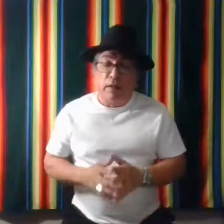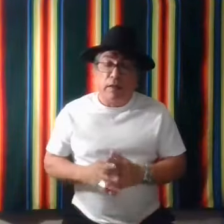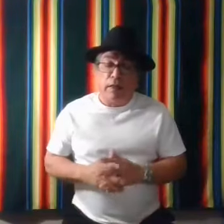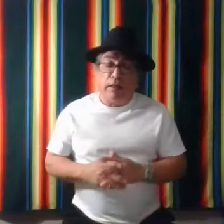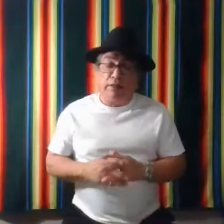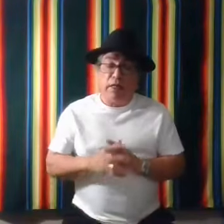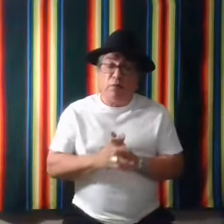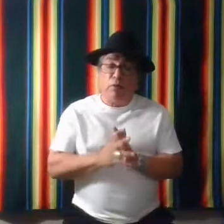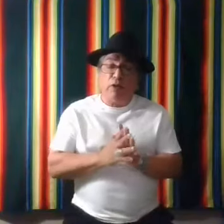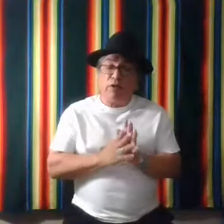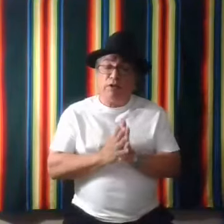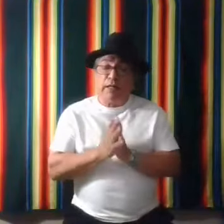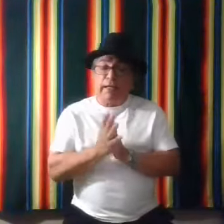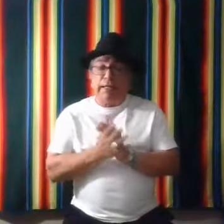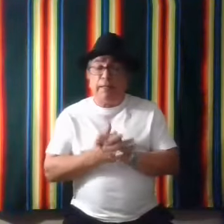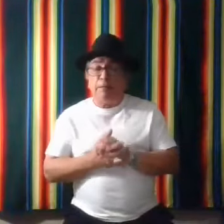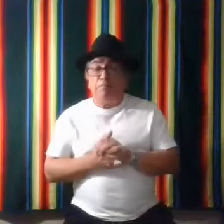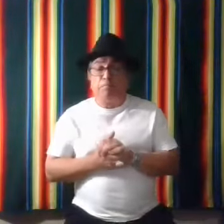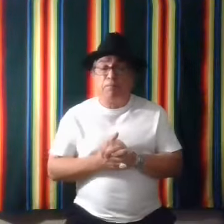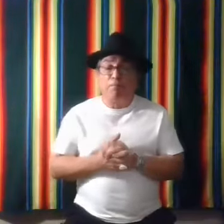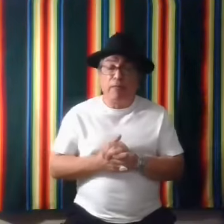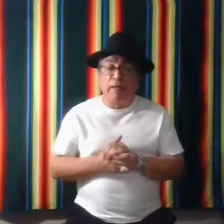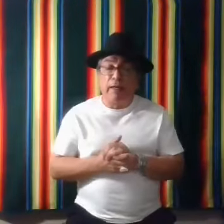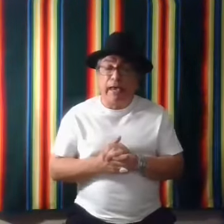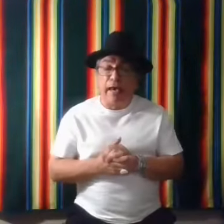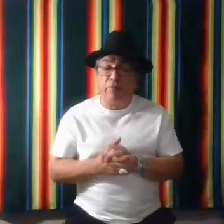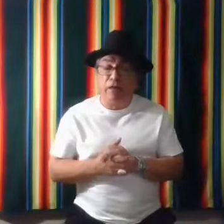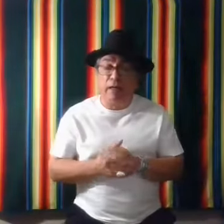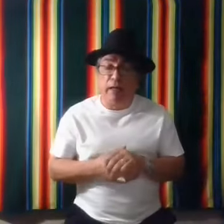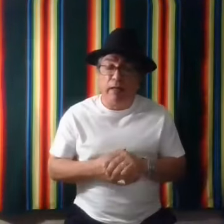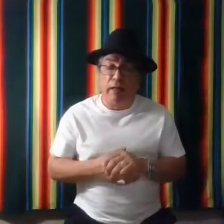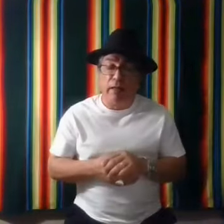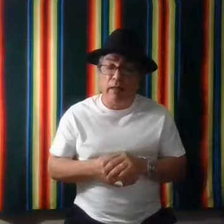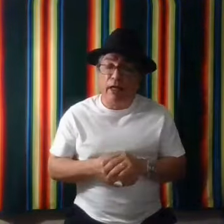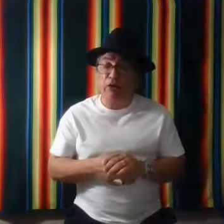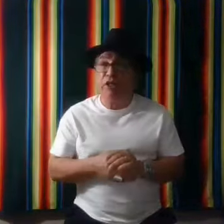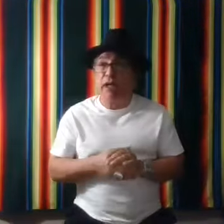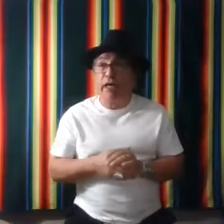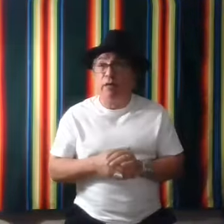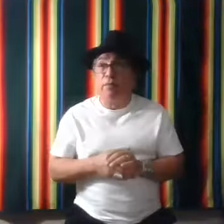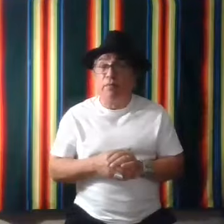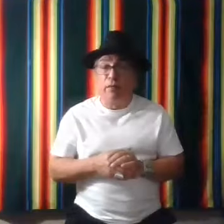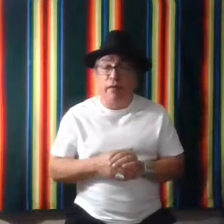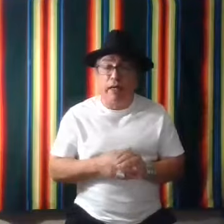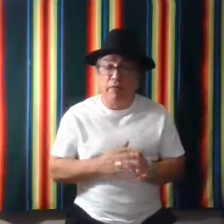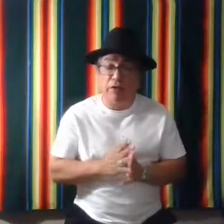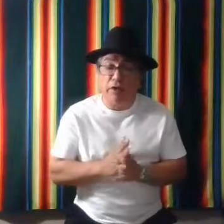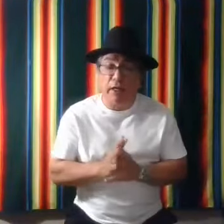Let's say we want to say, um, have a, a good day. Have a good day.